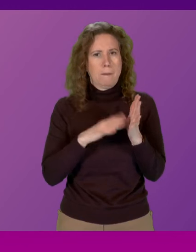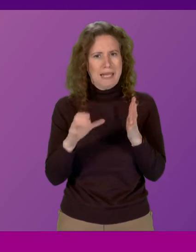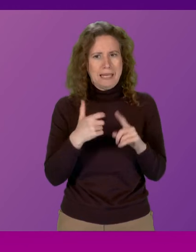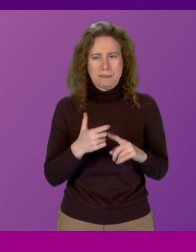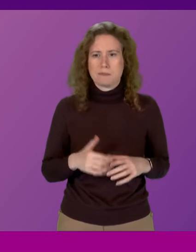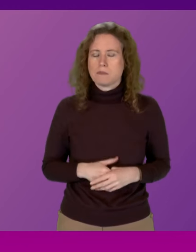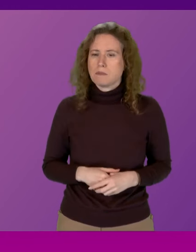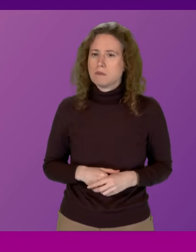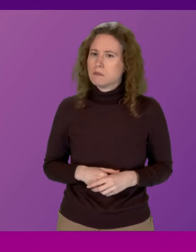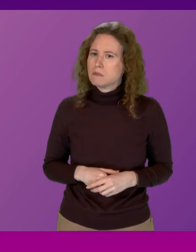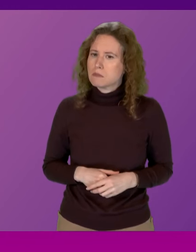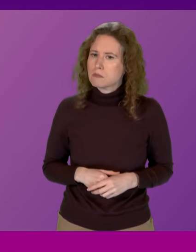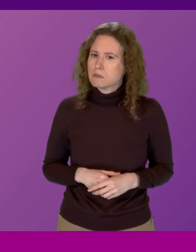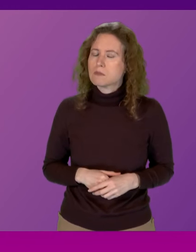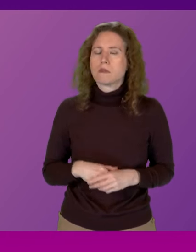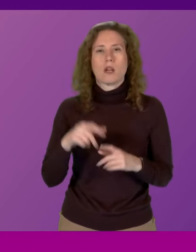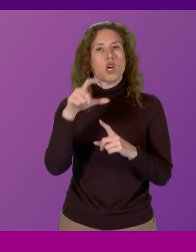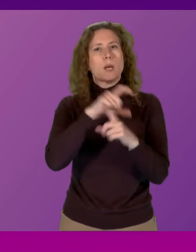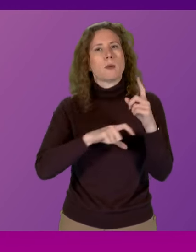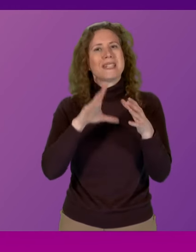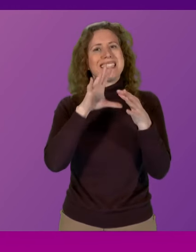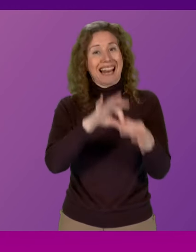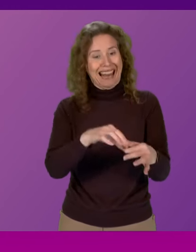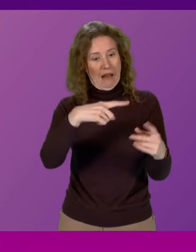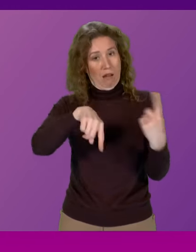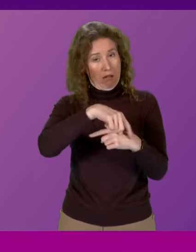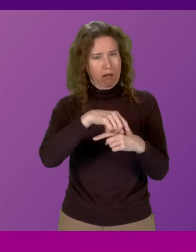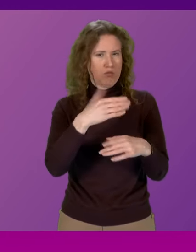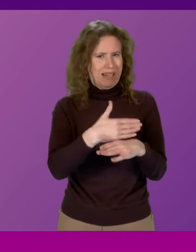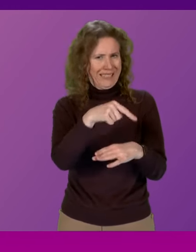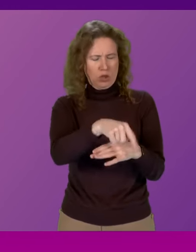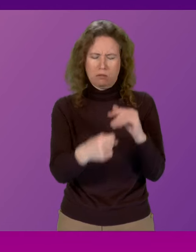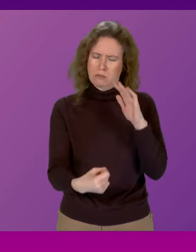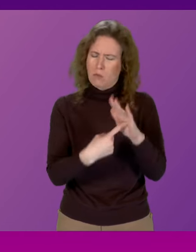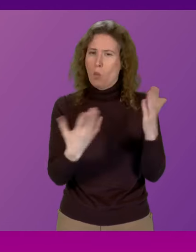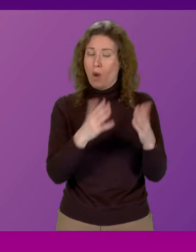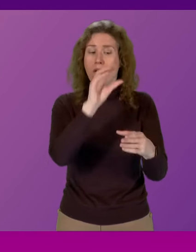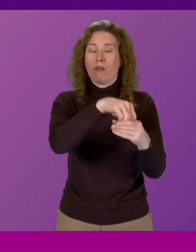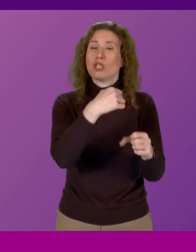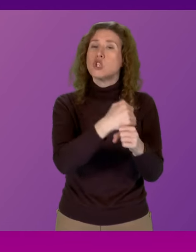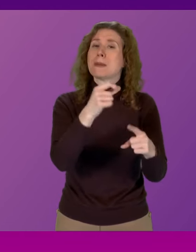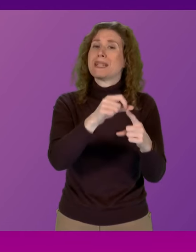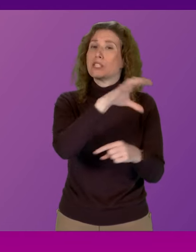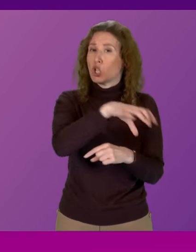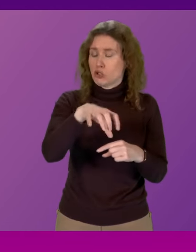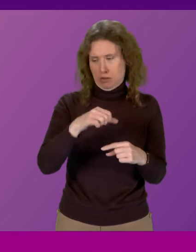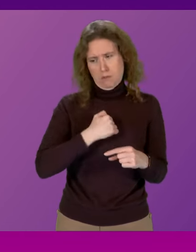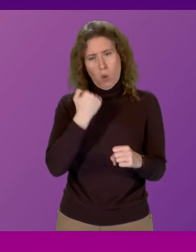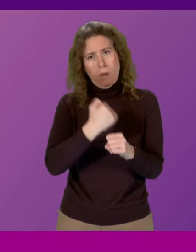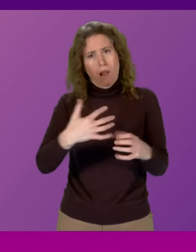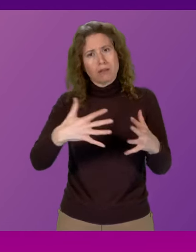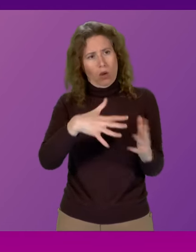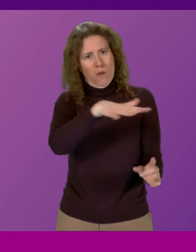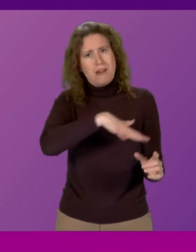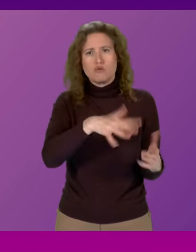Community at Link practitioners play a vital role in GP surgeries including in my own Glasgow province